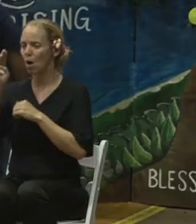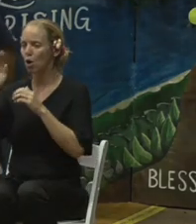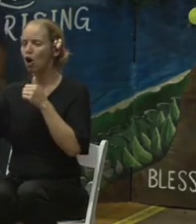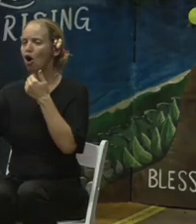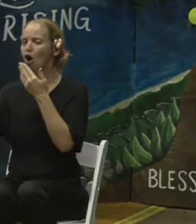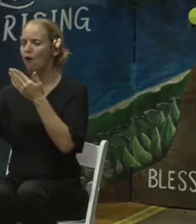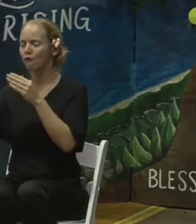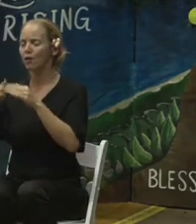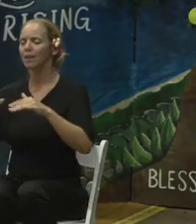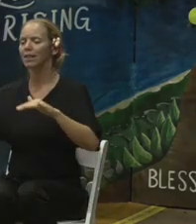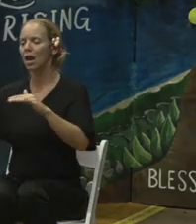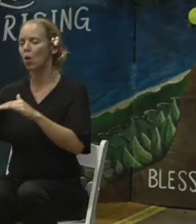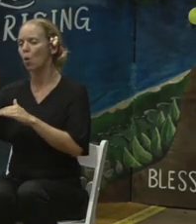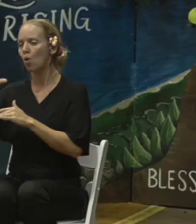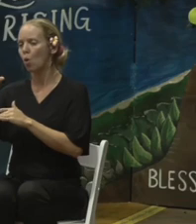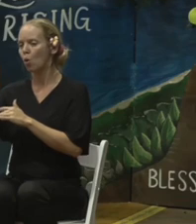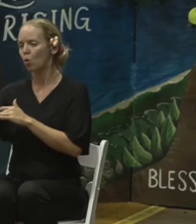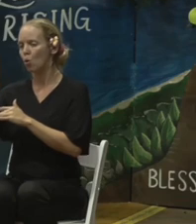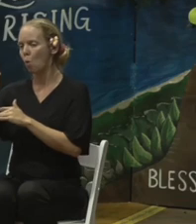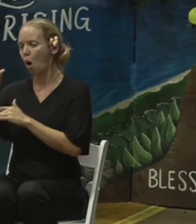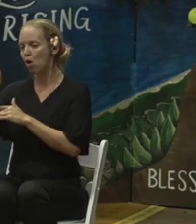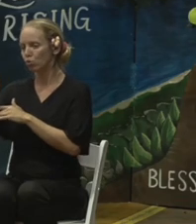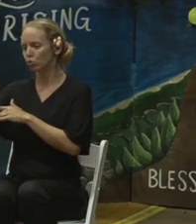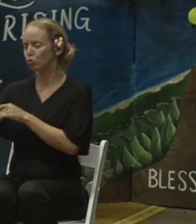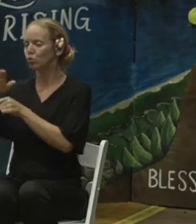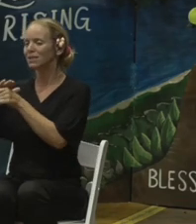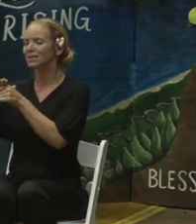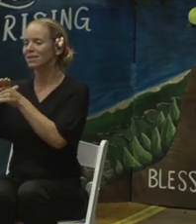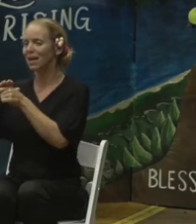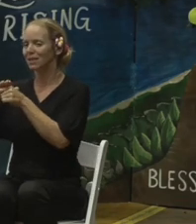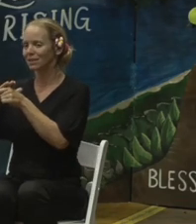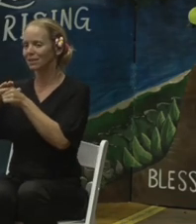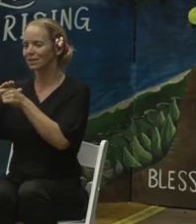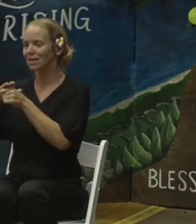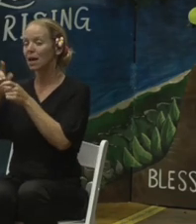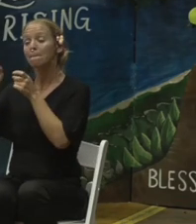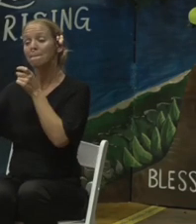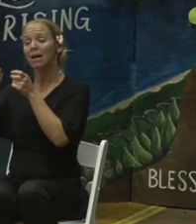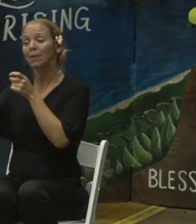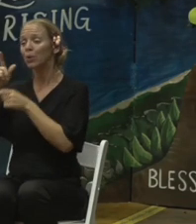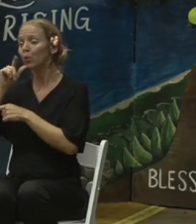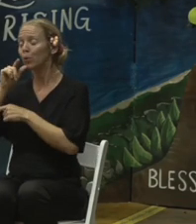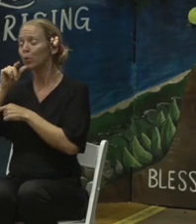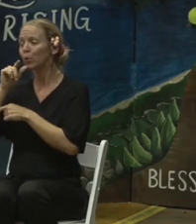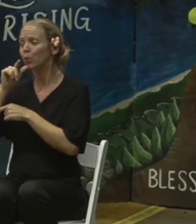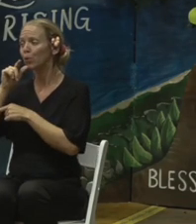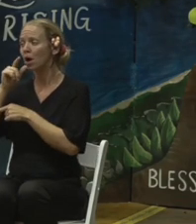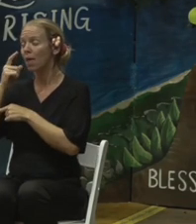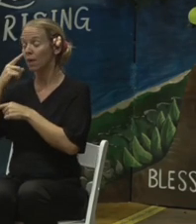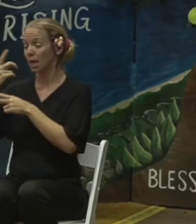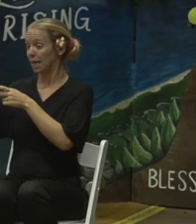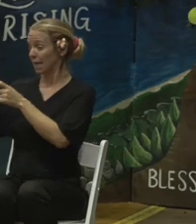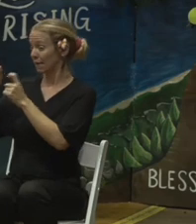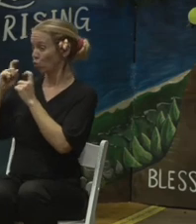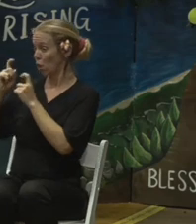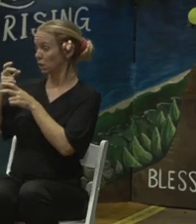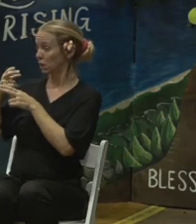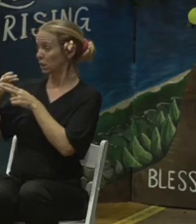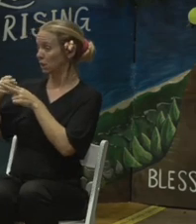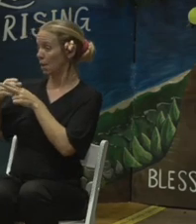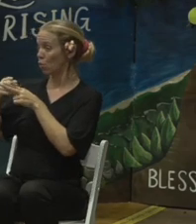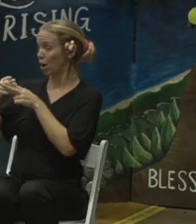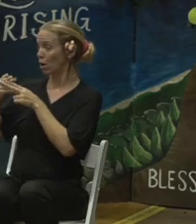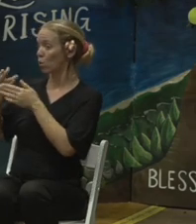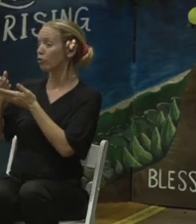And the land was, the management of the land was given to us temporarily with a right of entry.